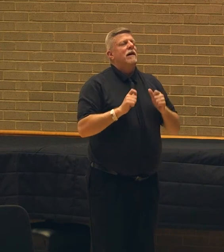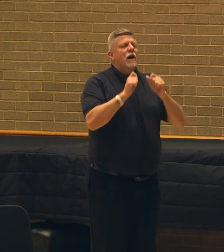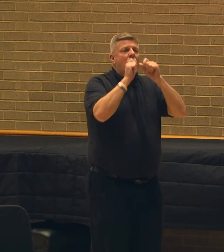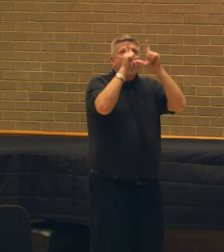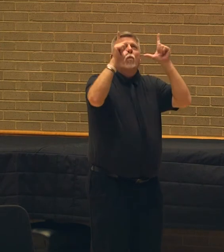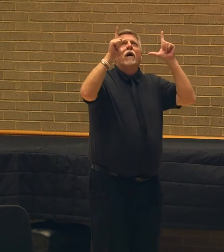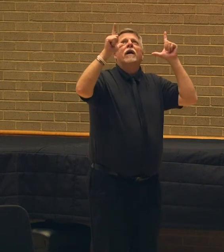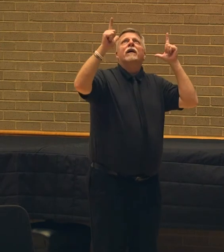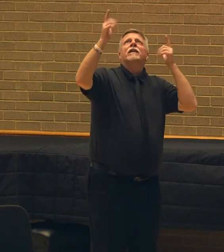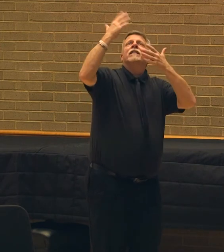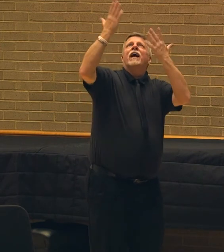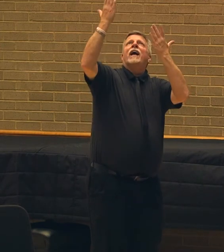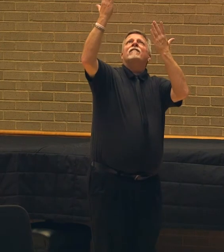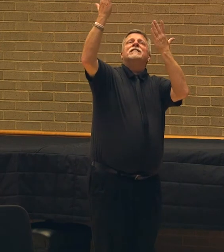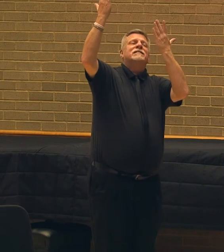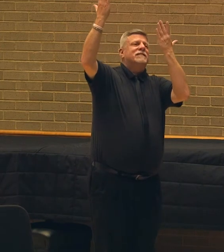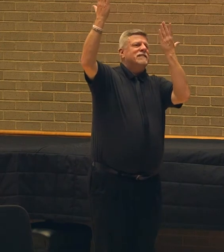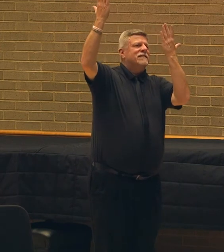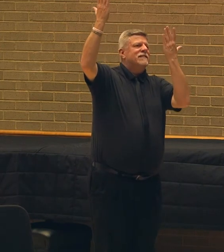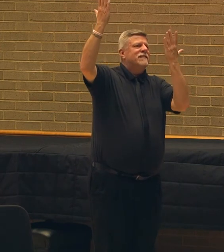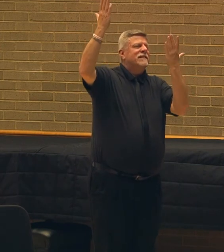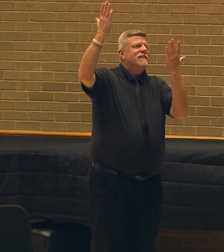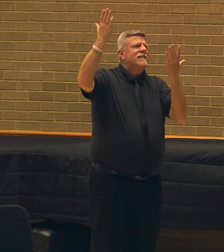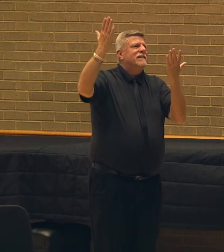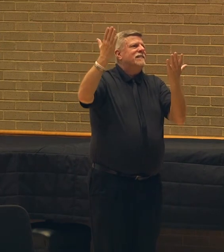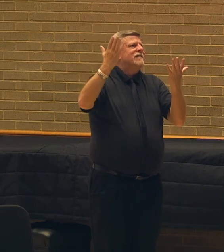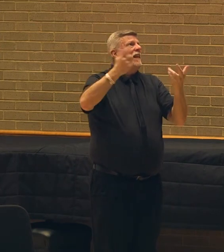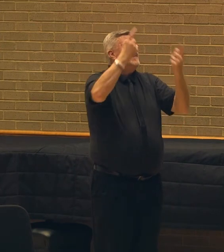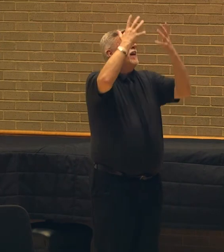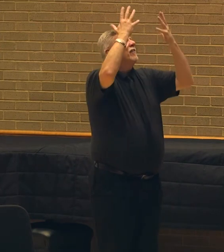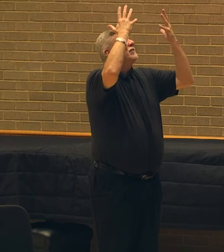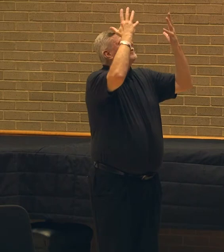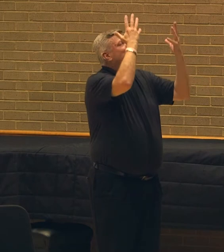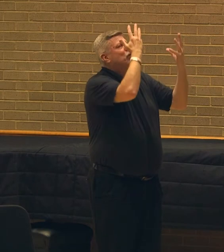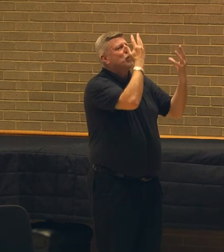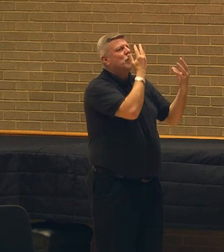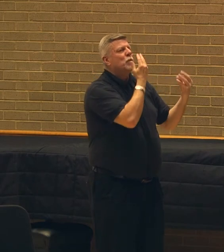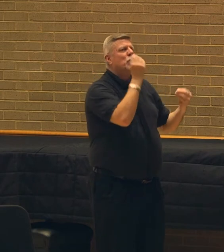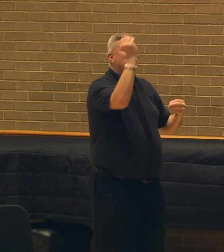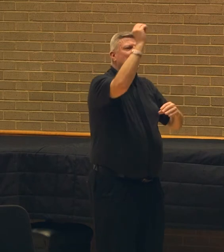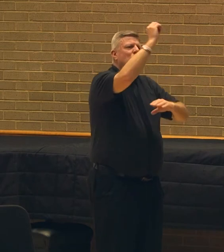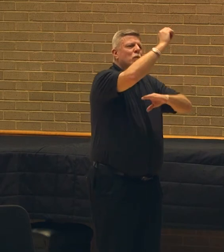Awaken where the heavens stand, and where the heavens lie to go to sleep.